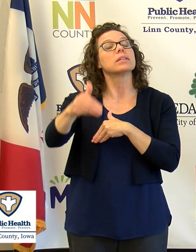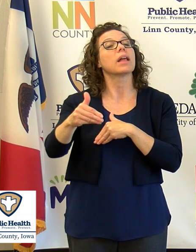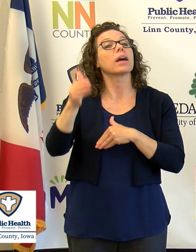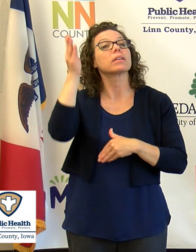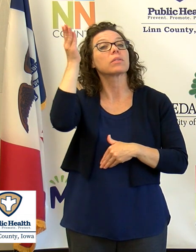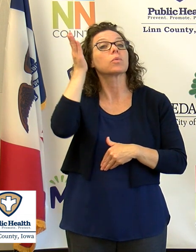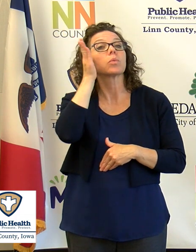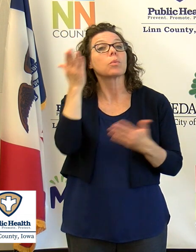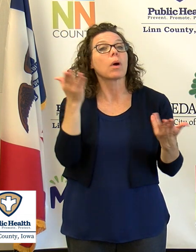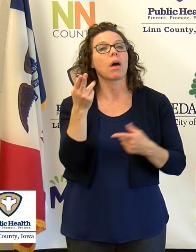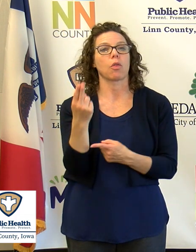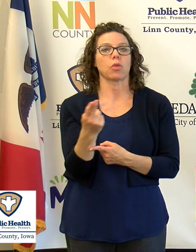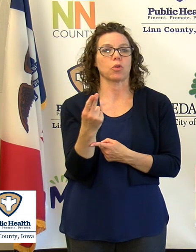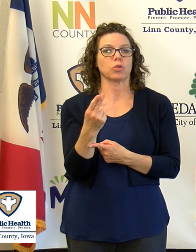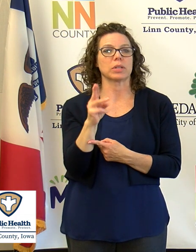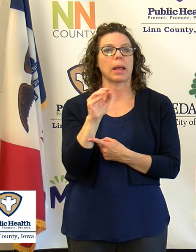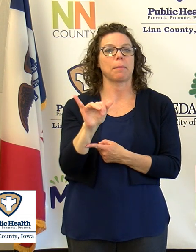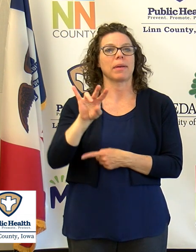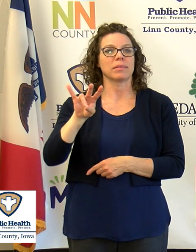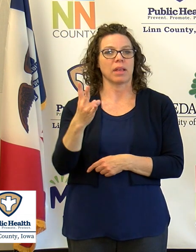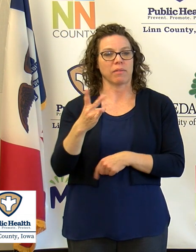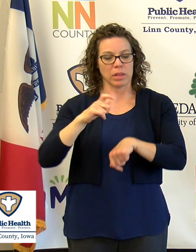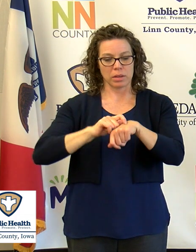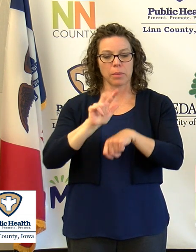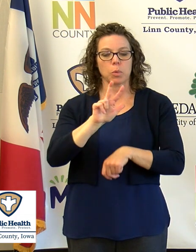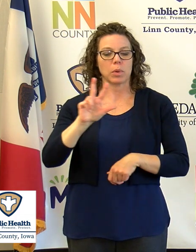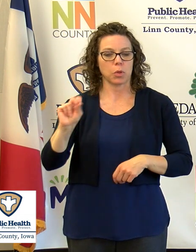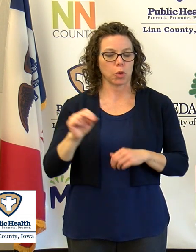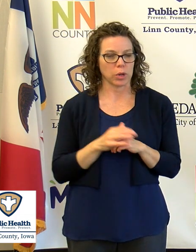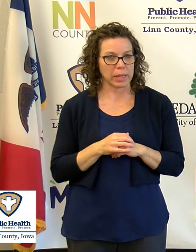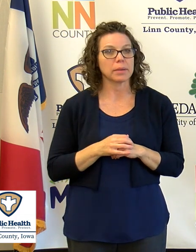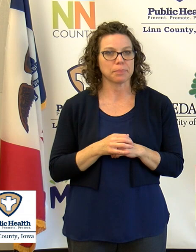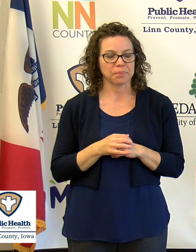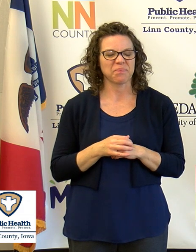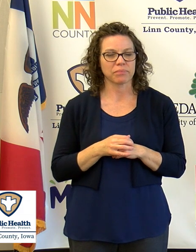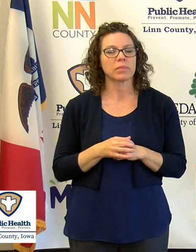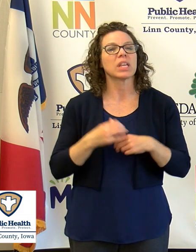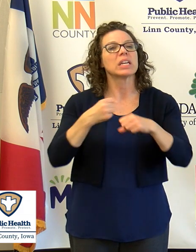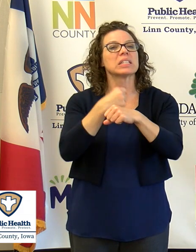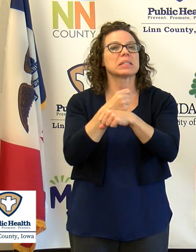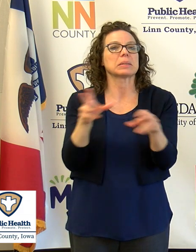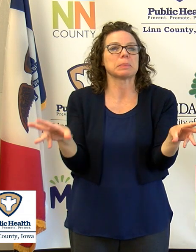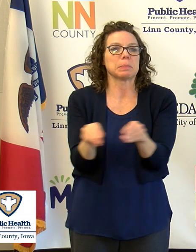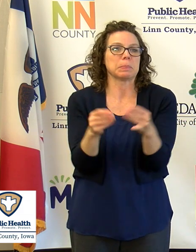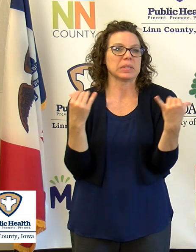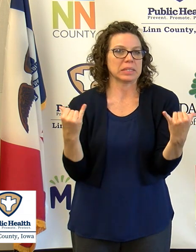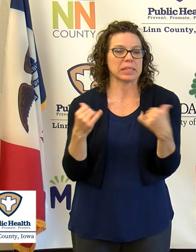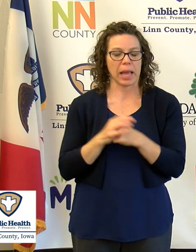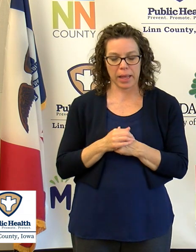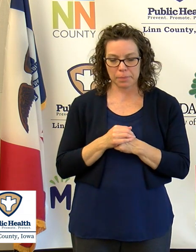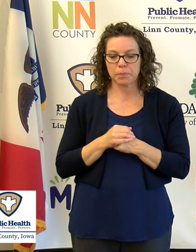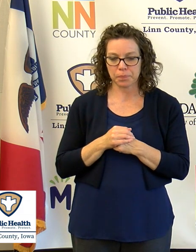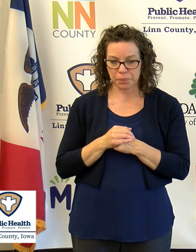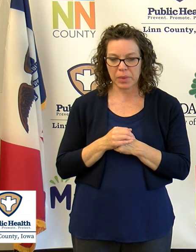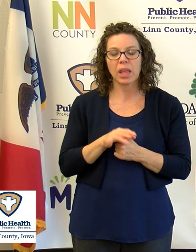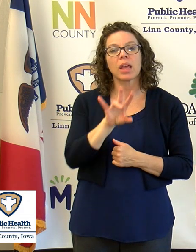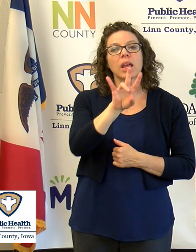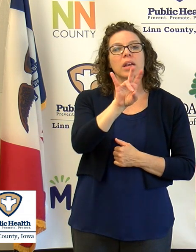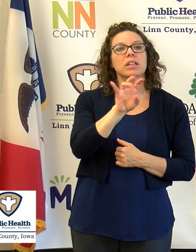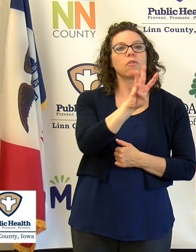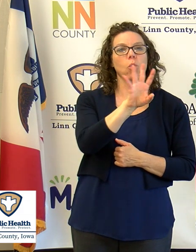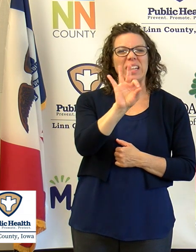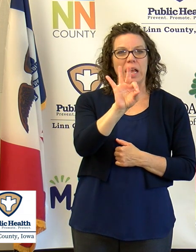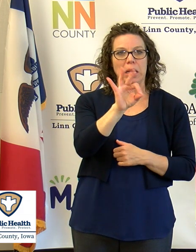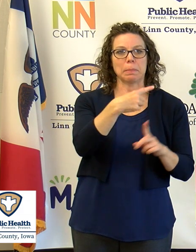conference will be Thursday, May 7th at 3 30. In summary of the cases for Lynn County to date, there are 749